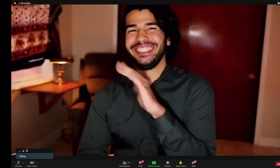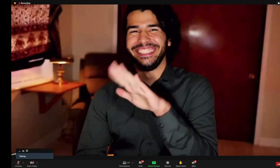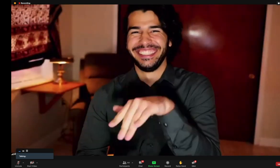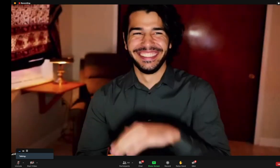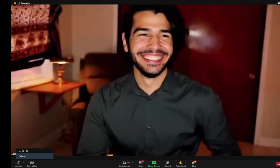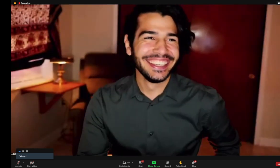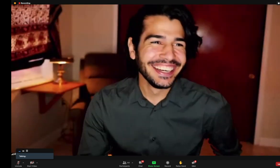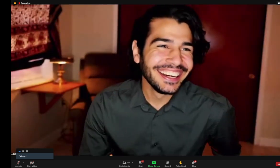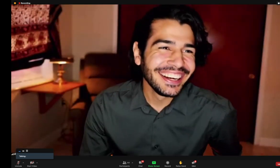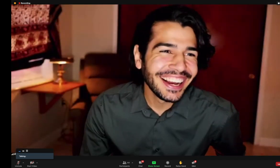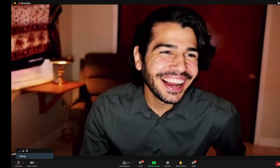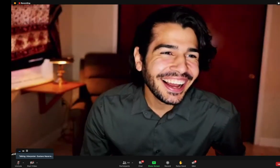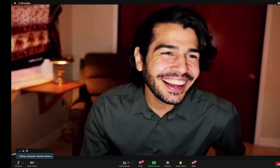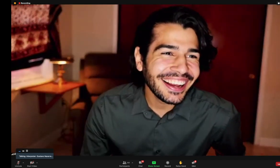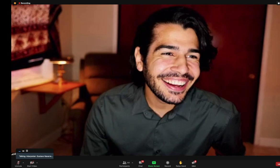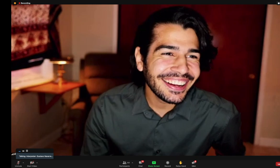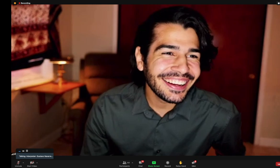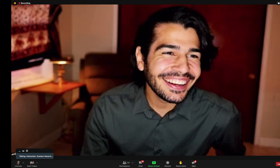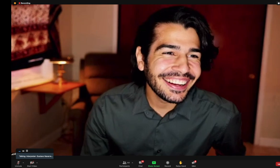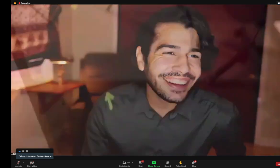Oh, is wrong video.